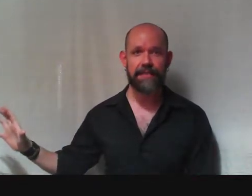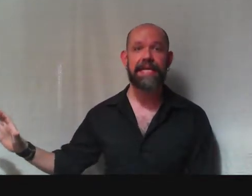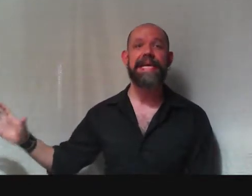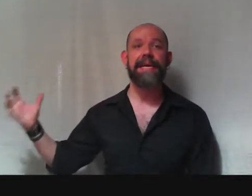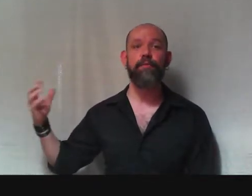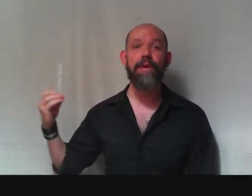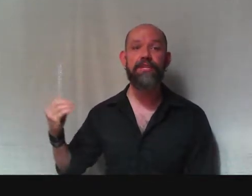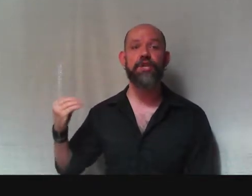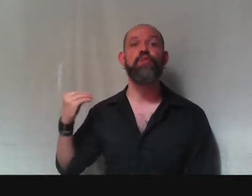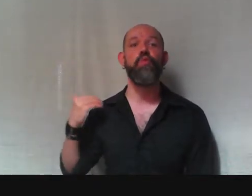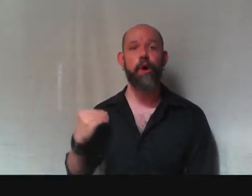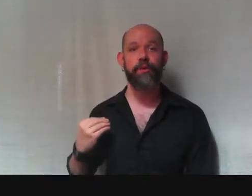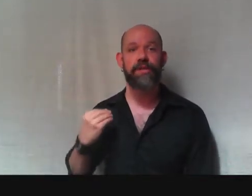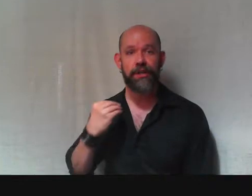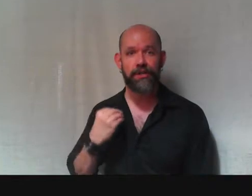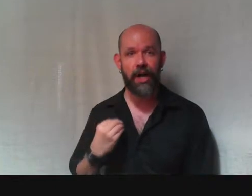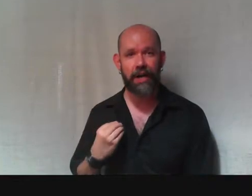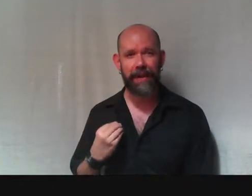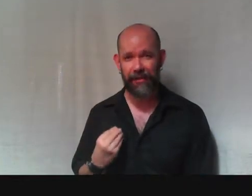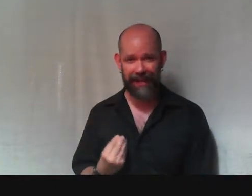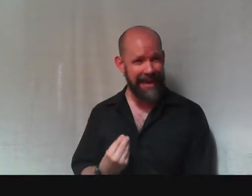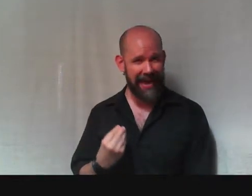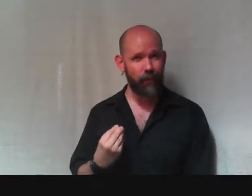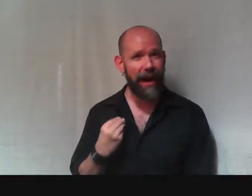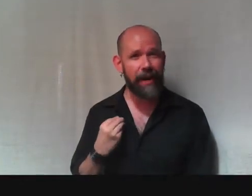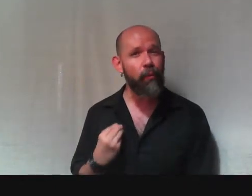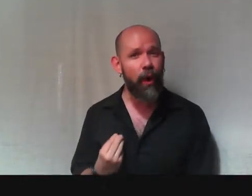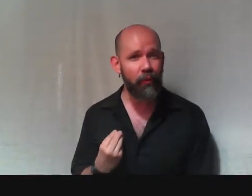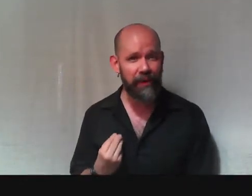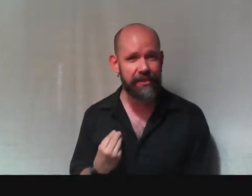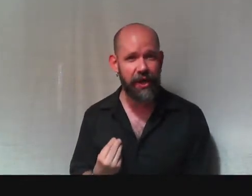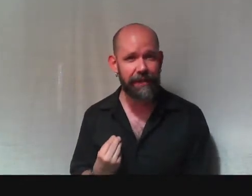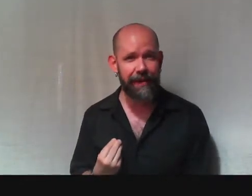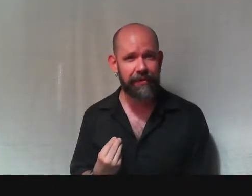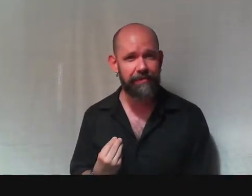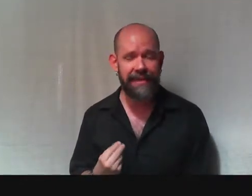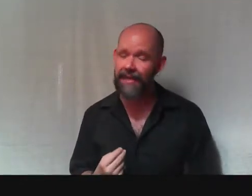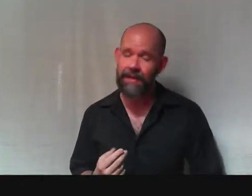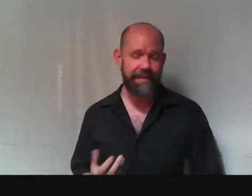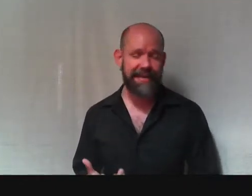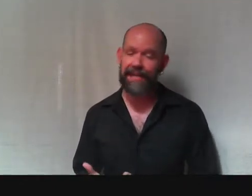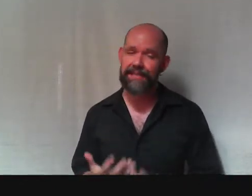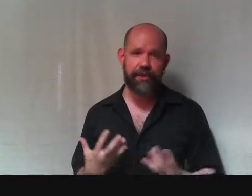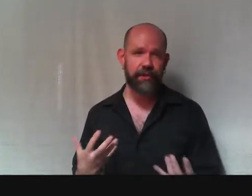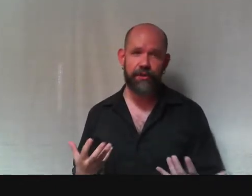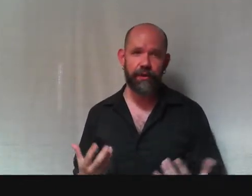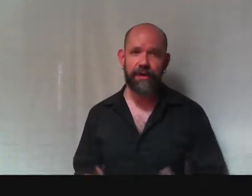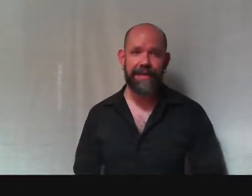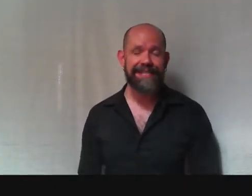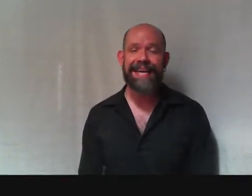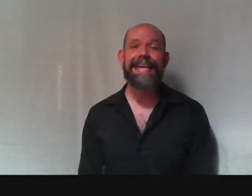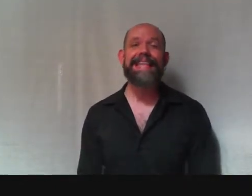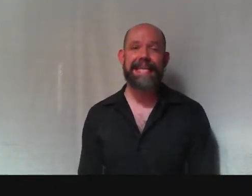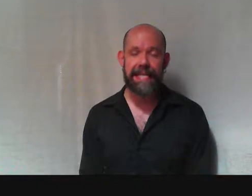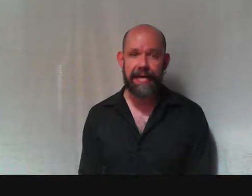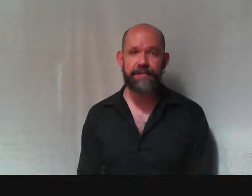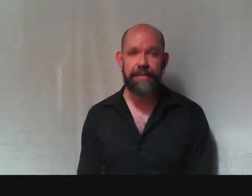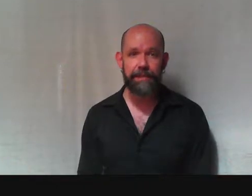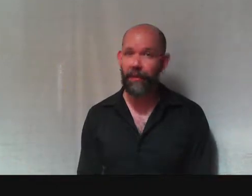if we just won't talk about them. And why won't we talk about them? Because there are certain things that nice people